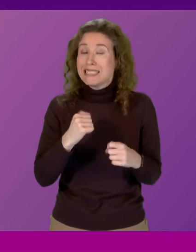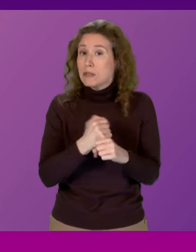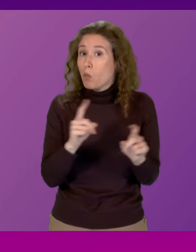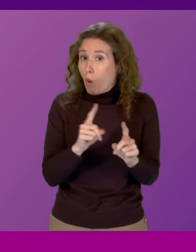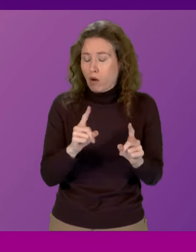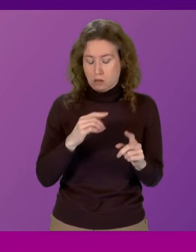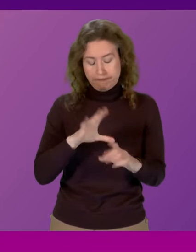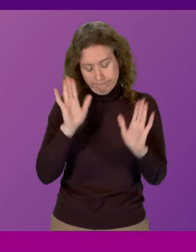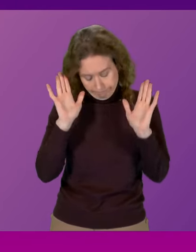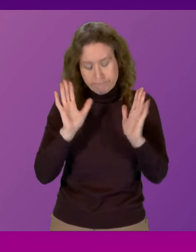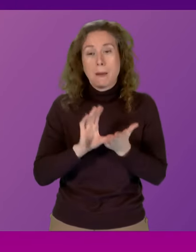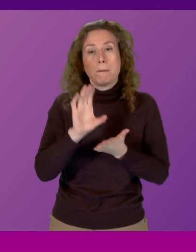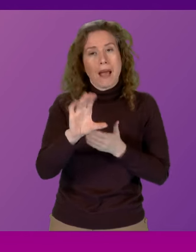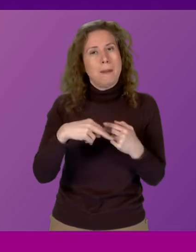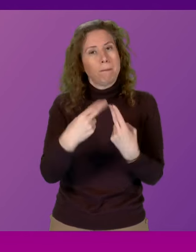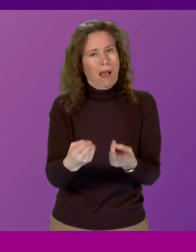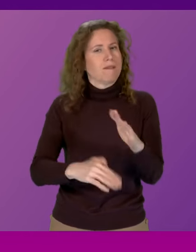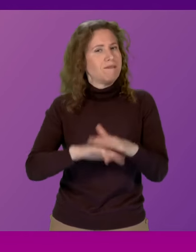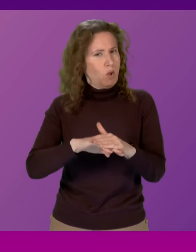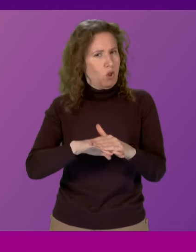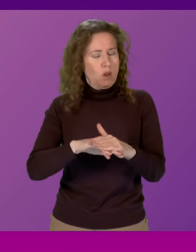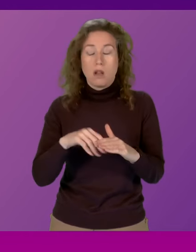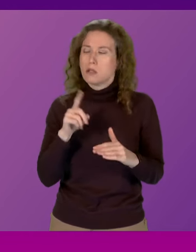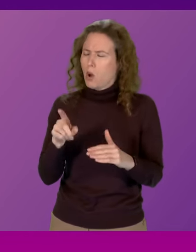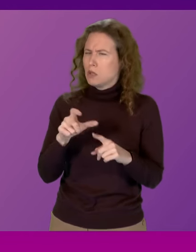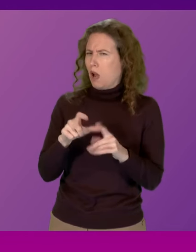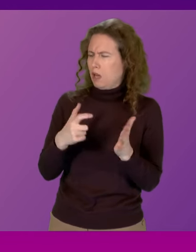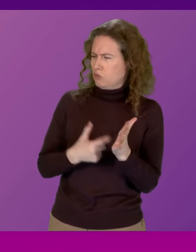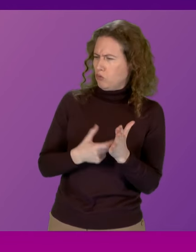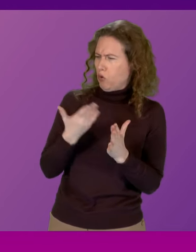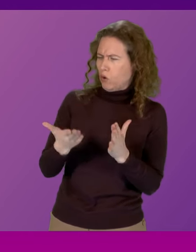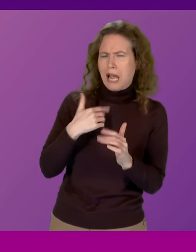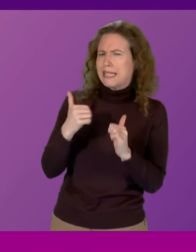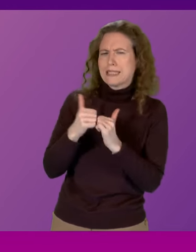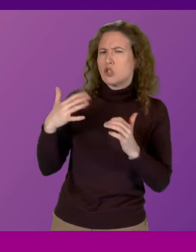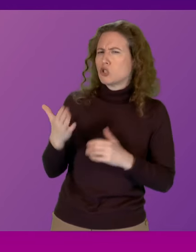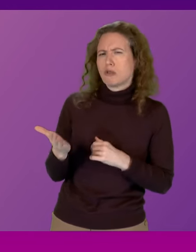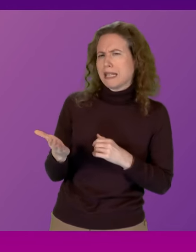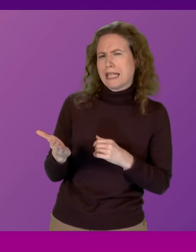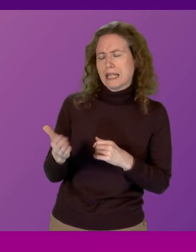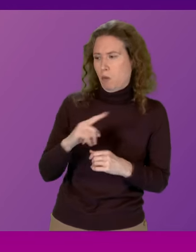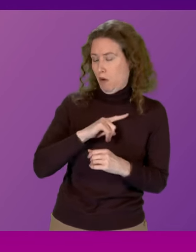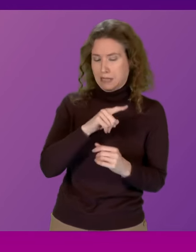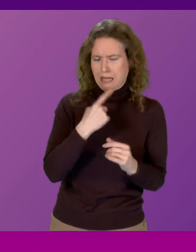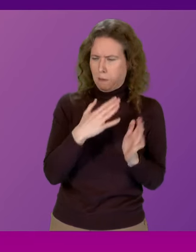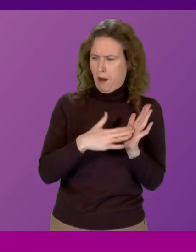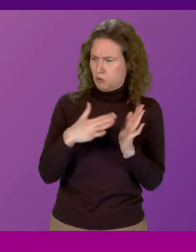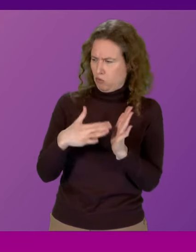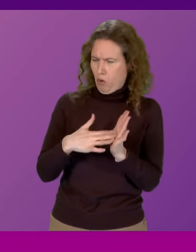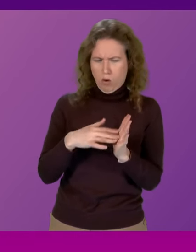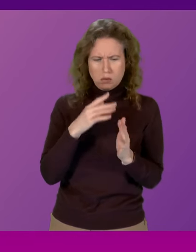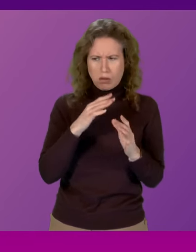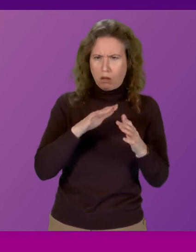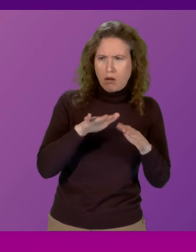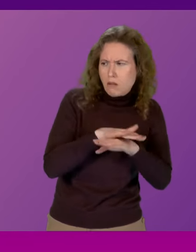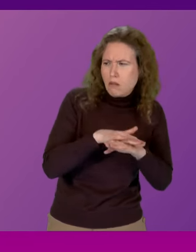to repay the full amount. Where I disagree entirely with Douglas Ross is that Michael Matheson has been doing anything other